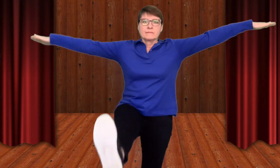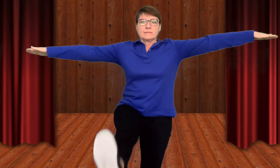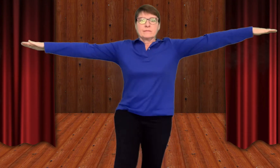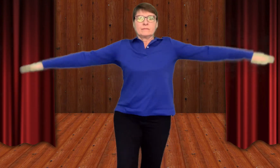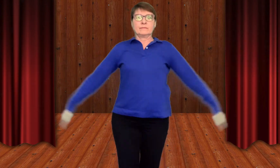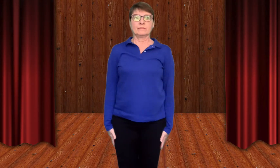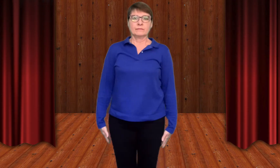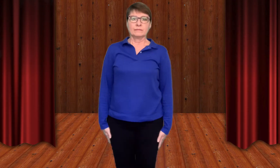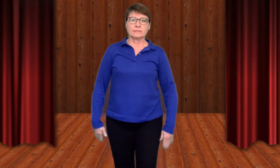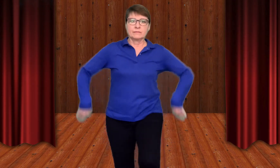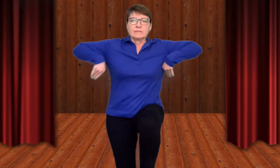Keep it simple.